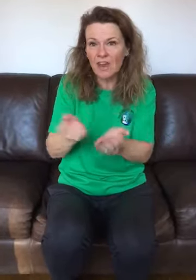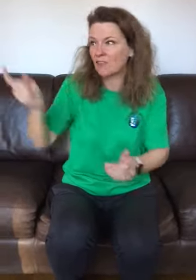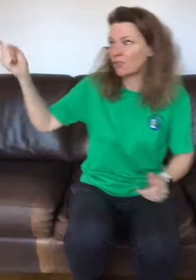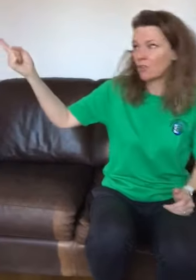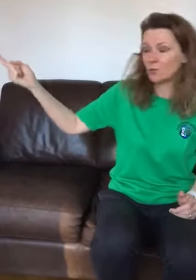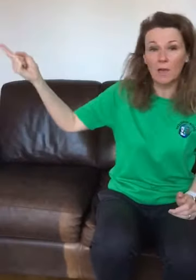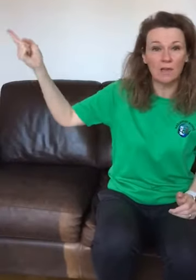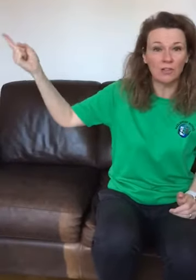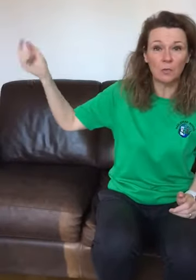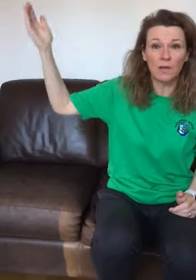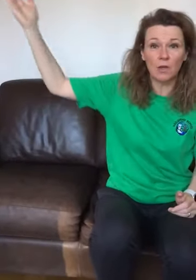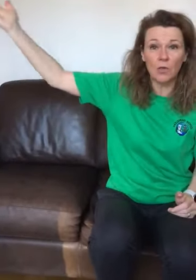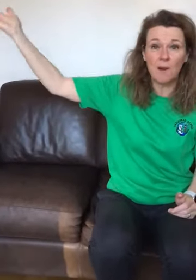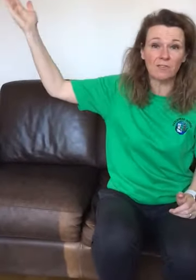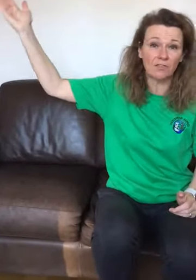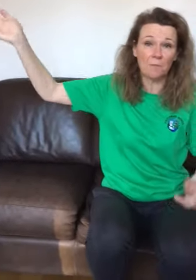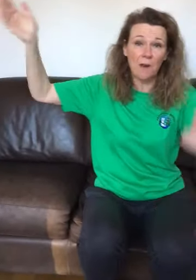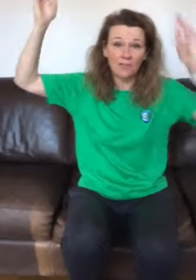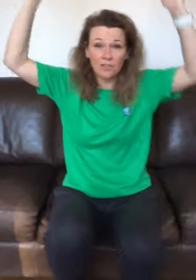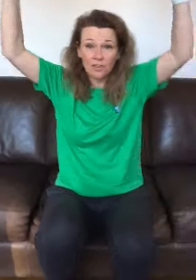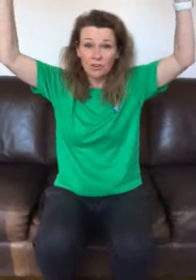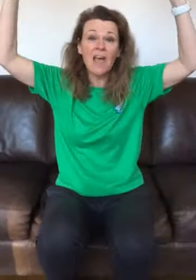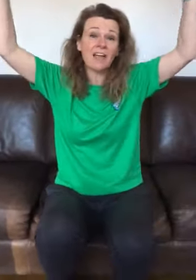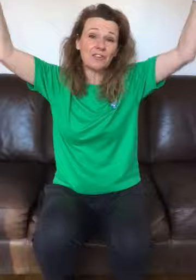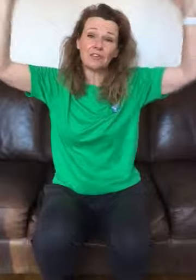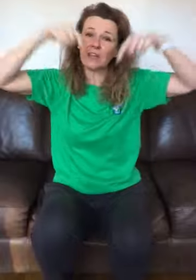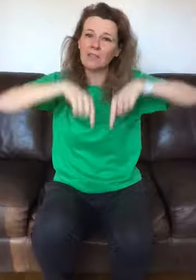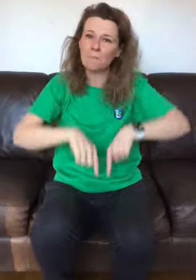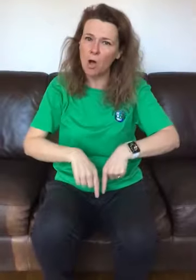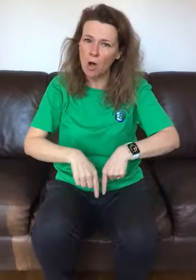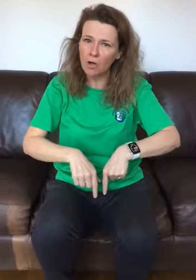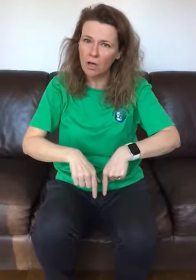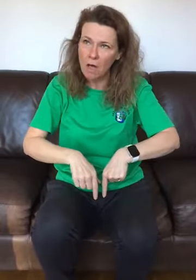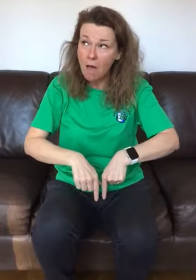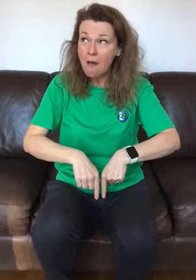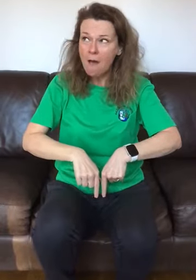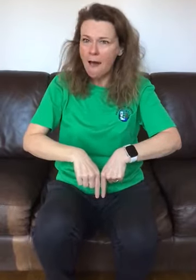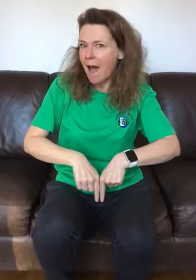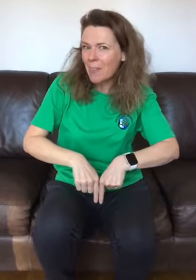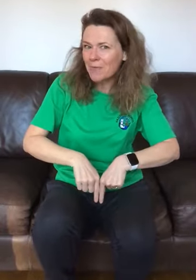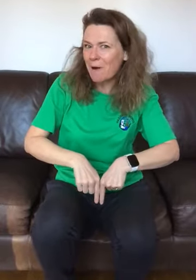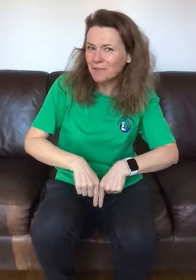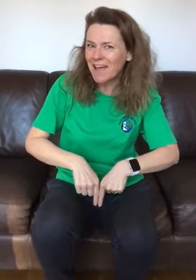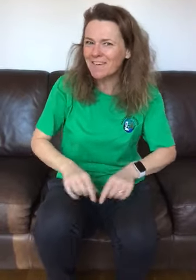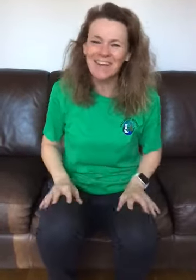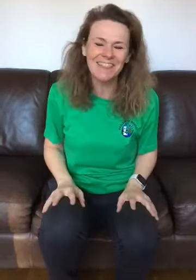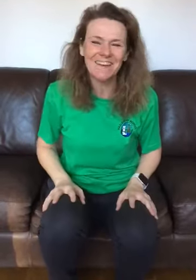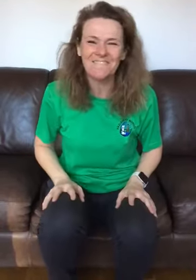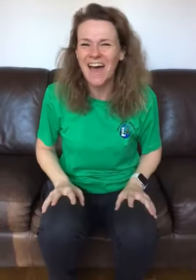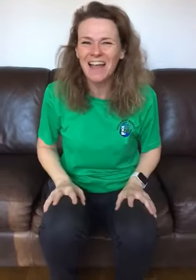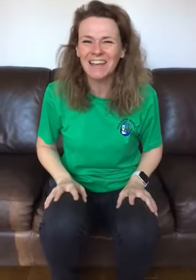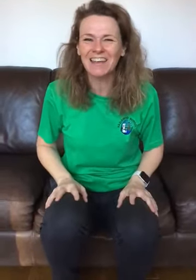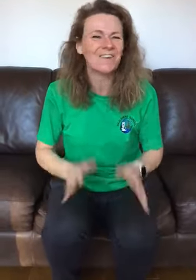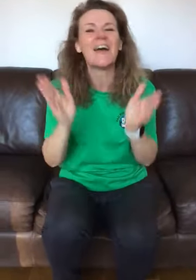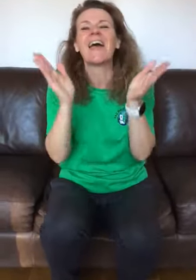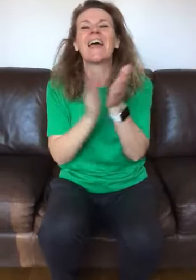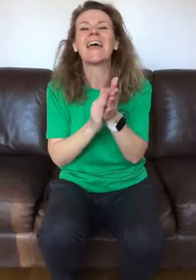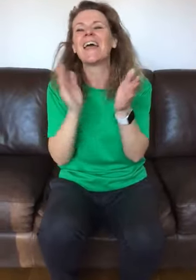nest on the twig And the twig on the branch And the branch on the tree And the tree in the bog And the bog down in the valley, oh Hey